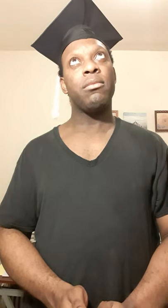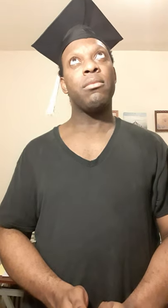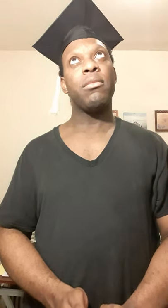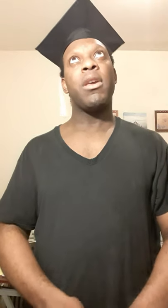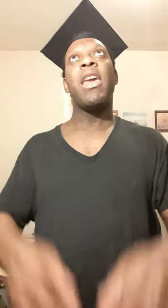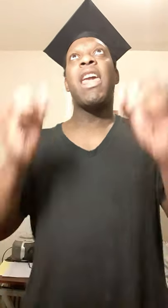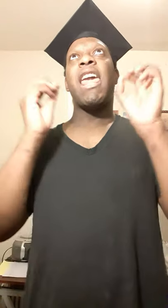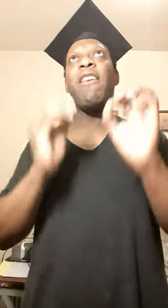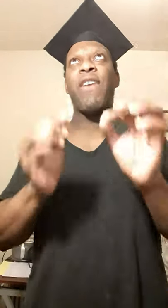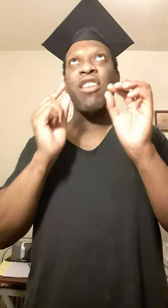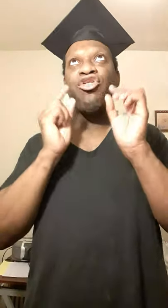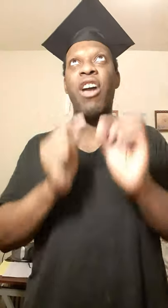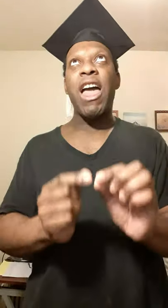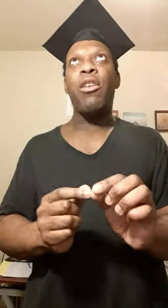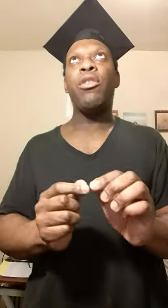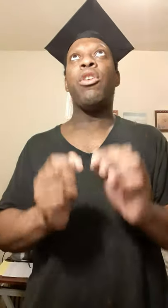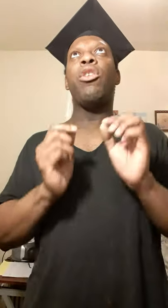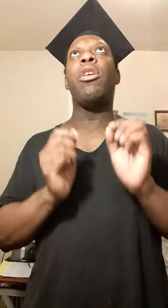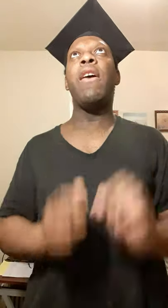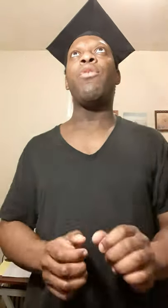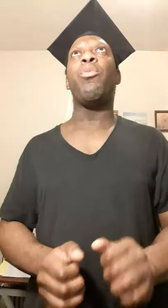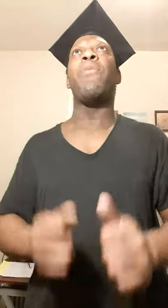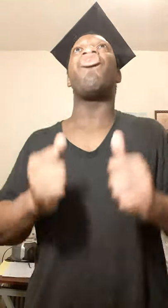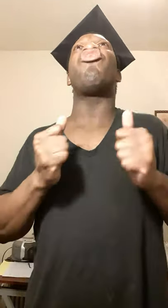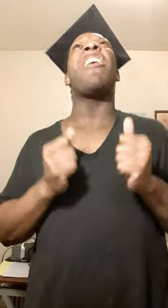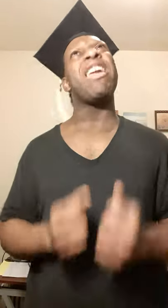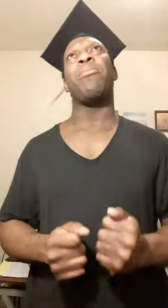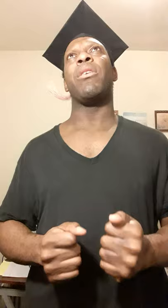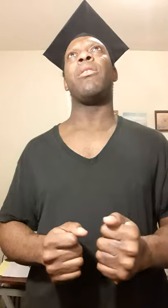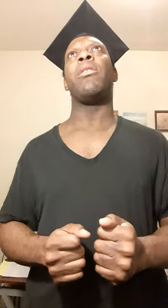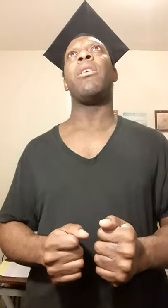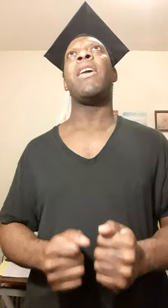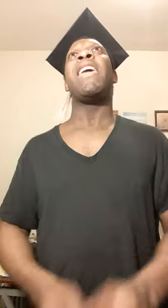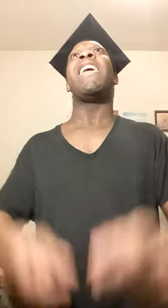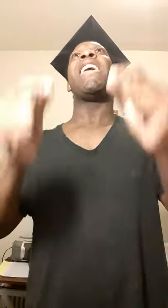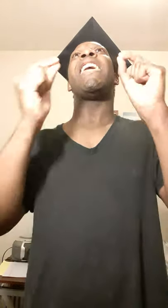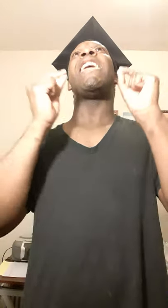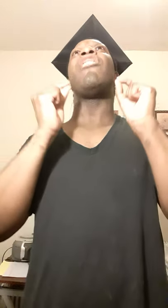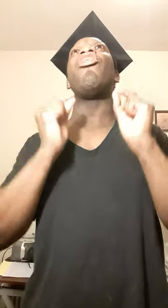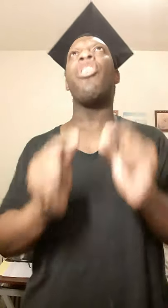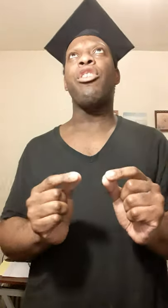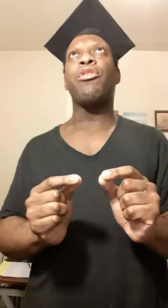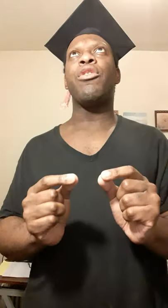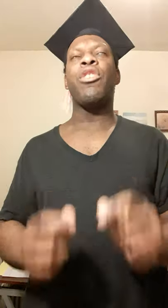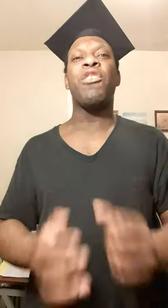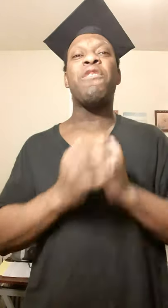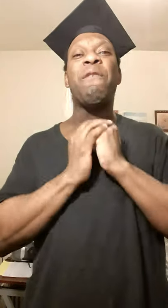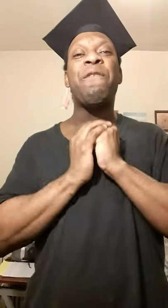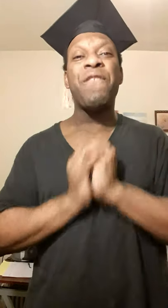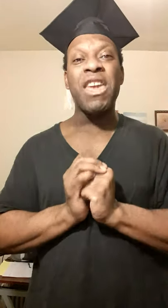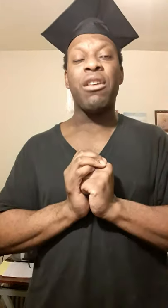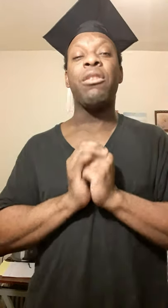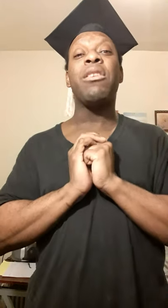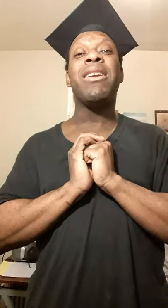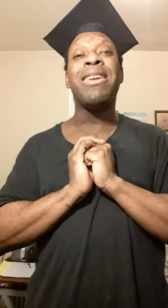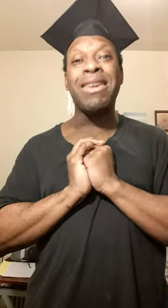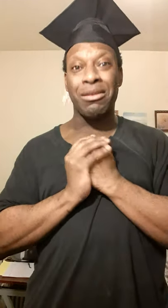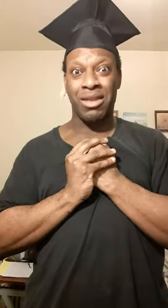If a child lives with shame, he learns to feel guilty.